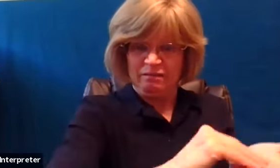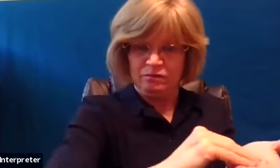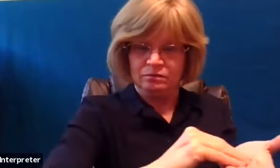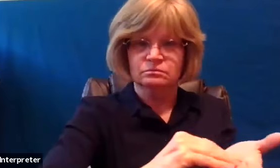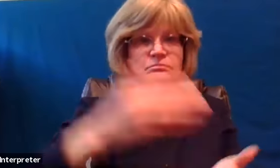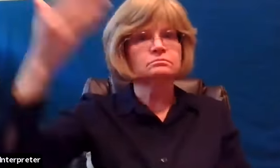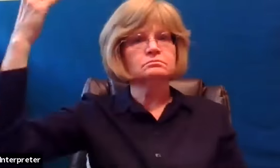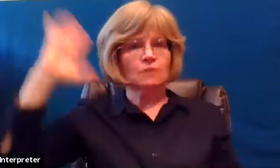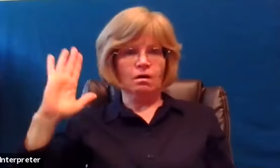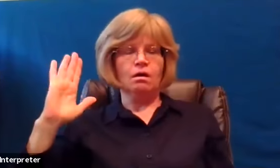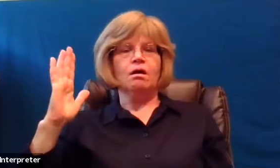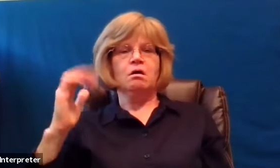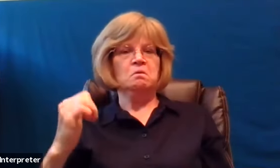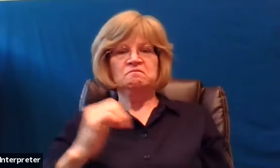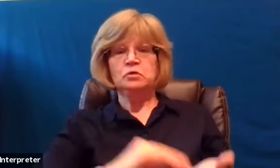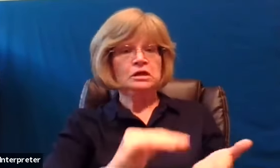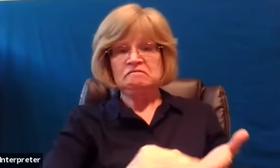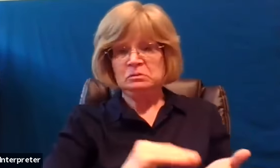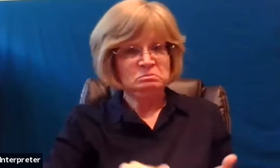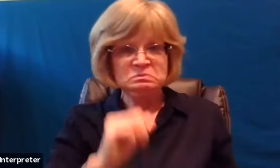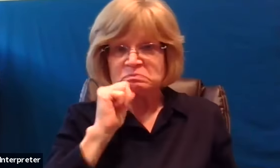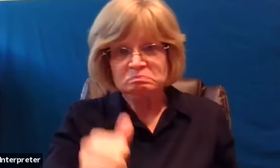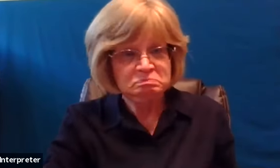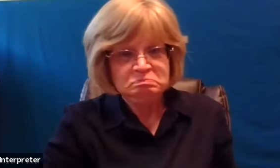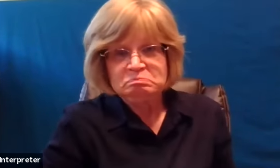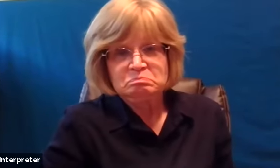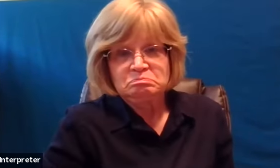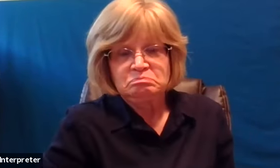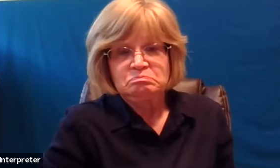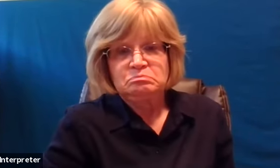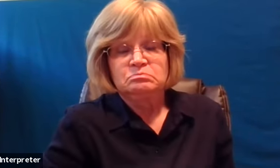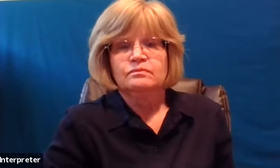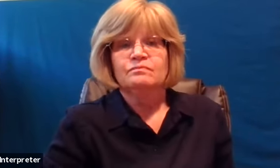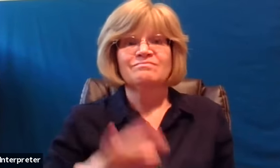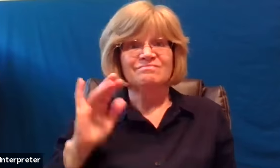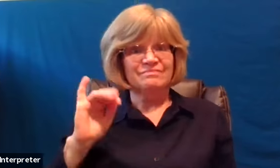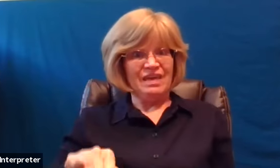father forgive your trespasses those two ifs are conditions